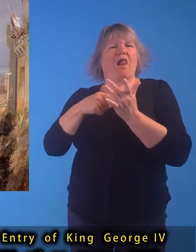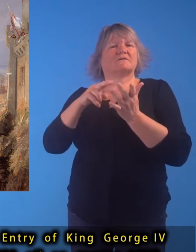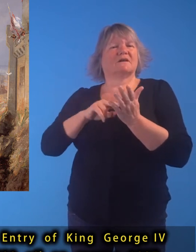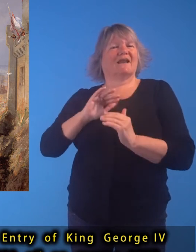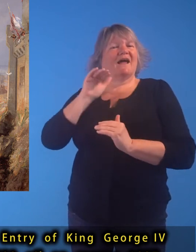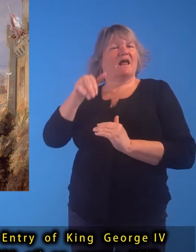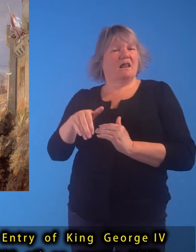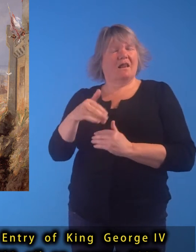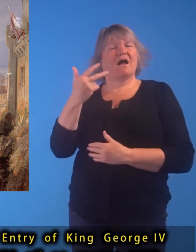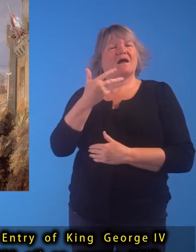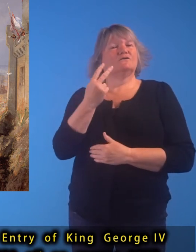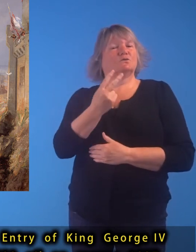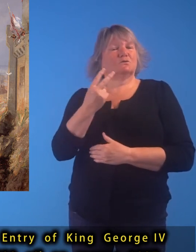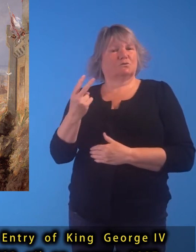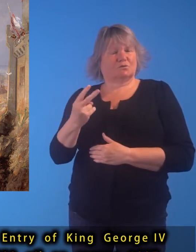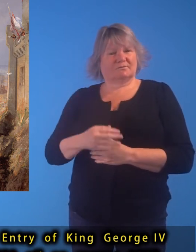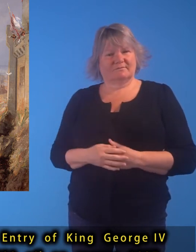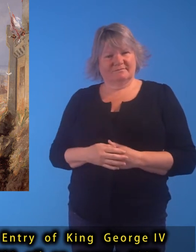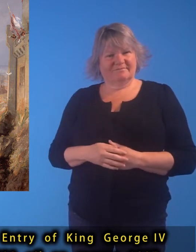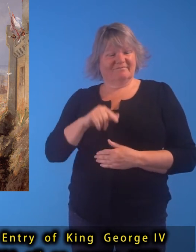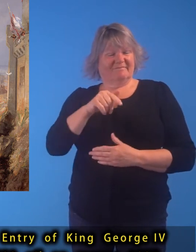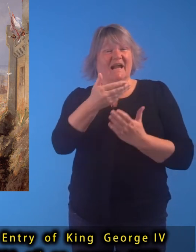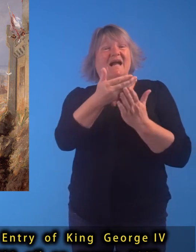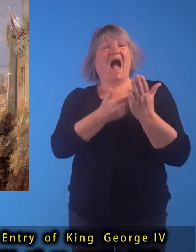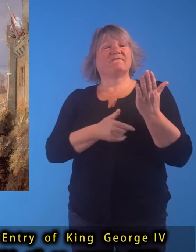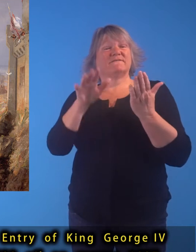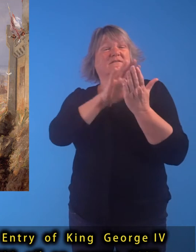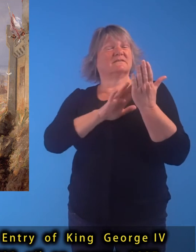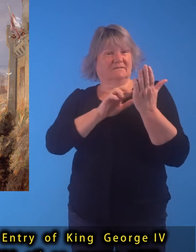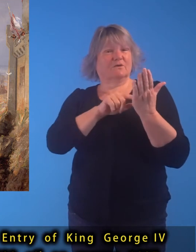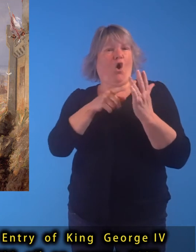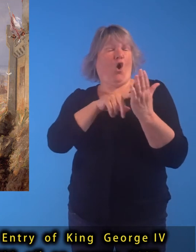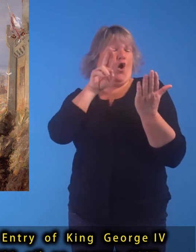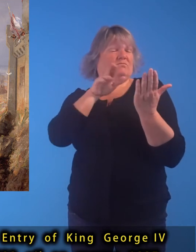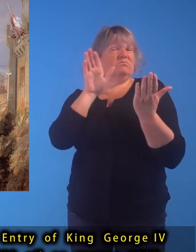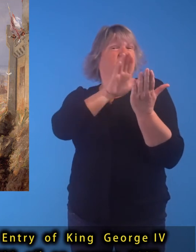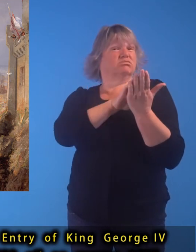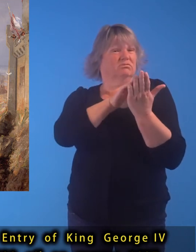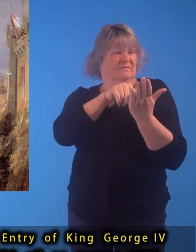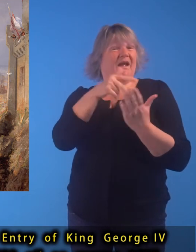1822 Oil on canvas 1827